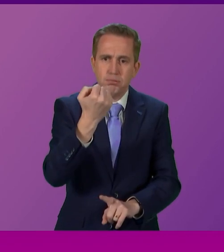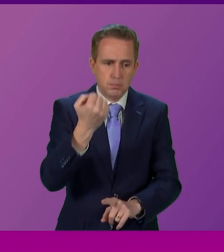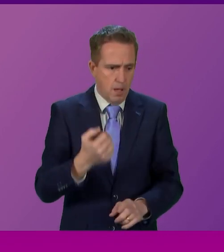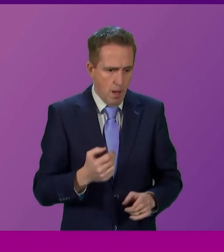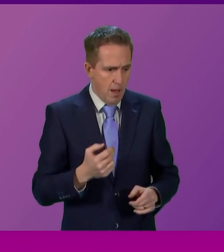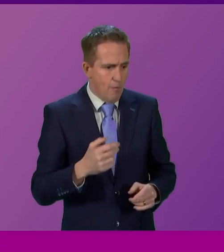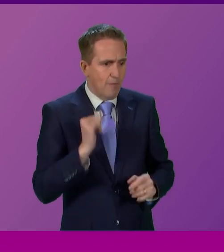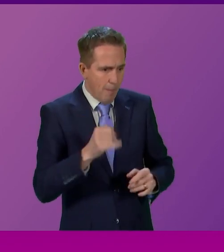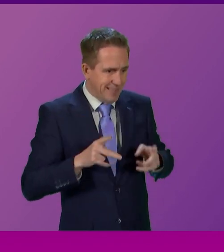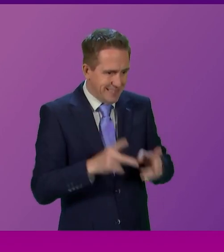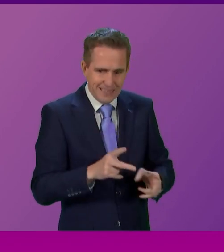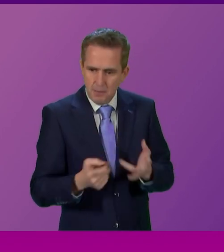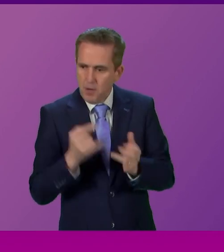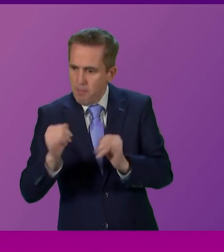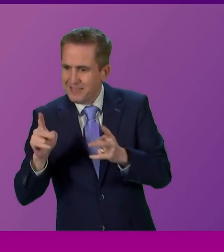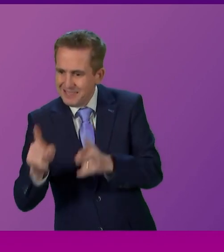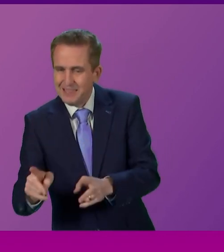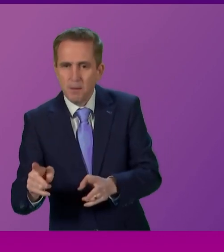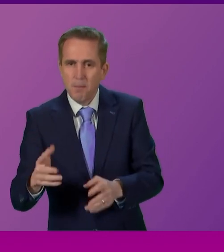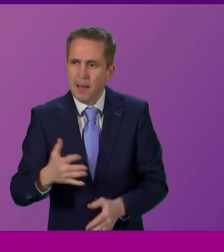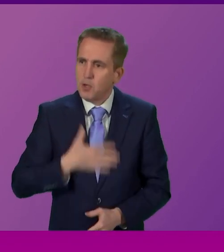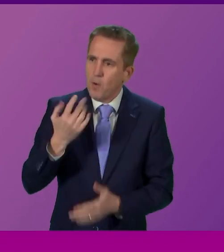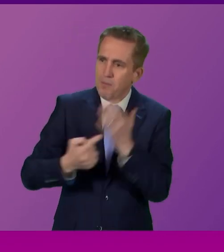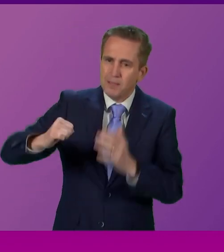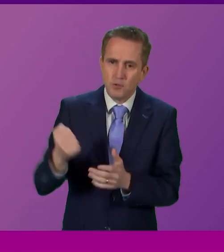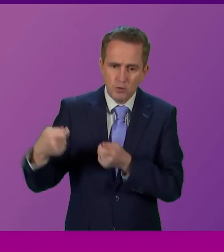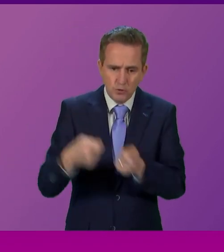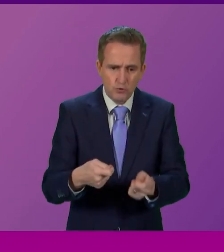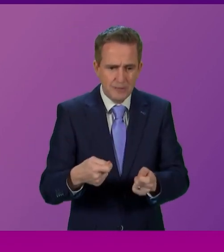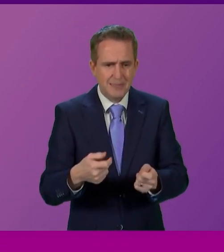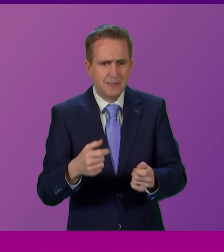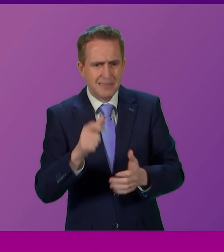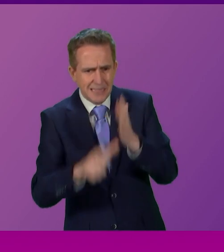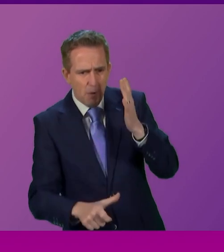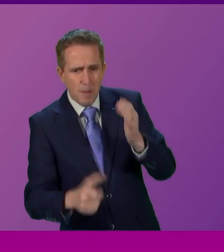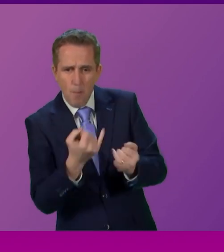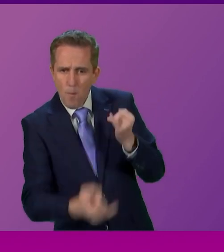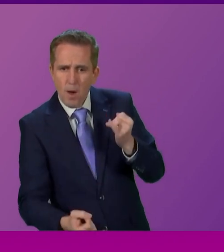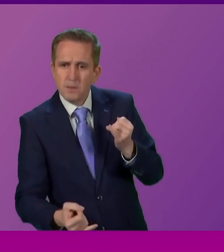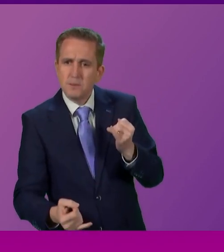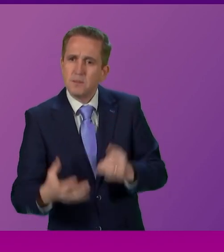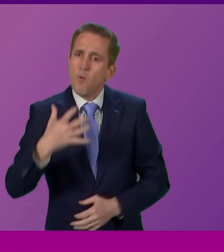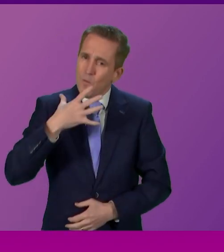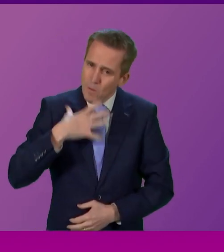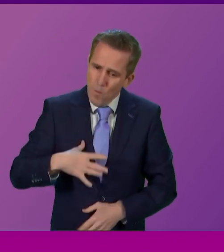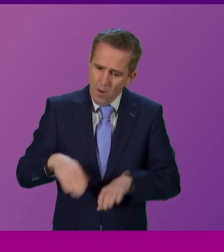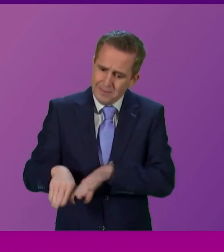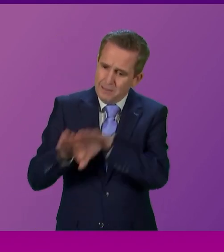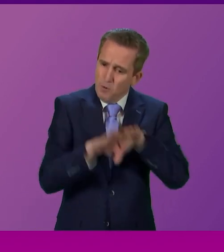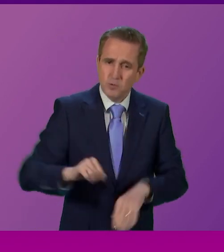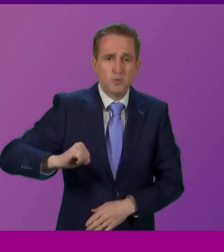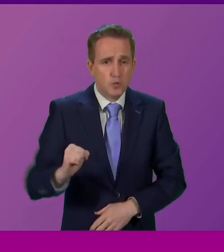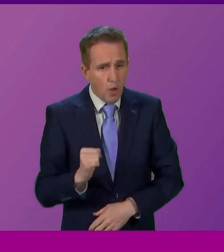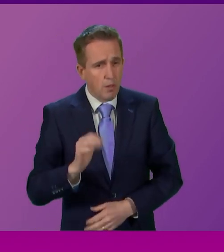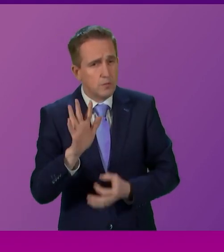system to another. I don't want an independent Scotland to treat disabled people the way that successive governments down south have. I want democracy here to be